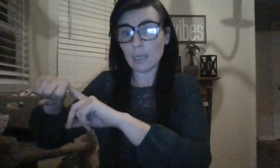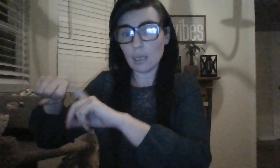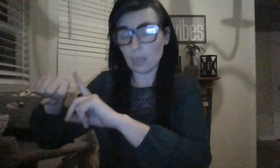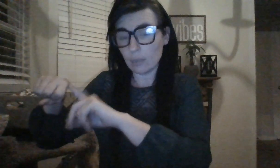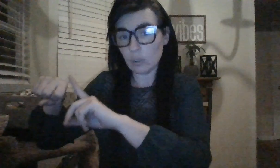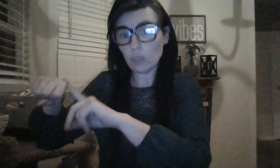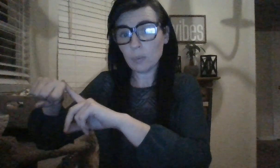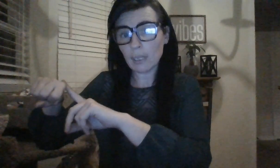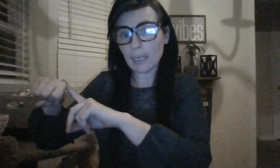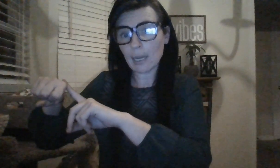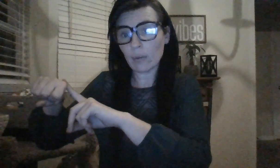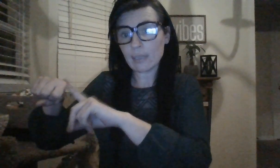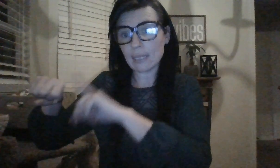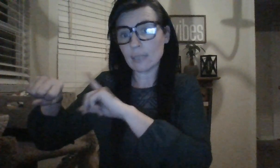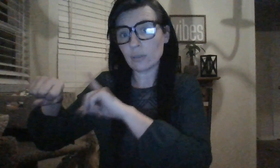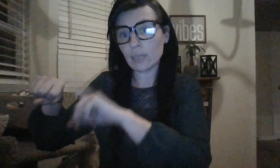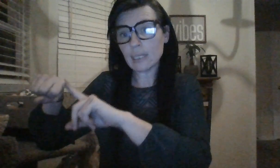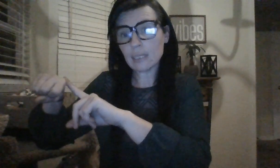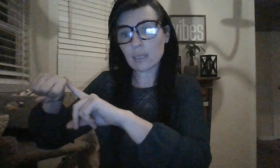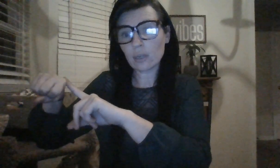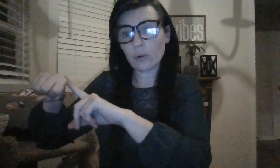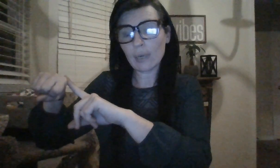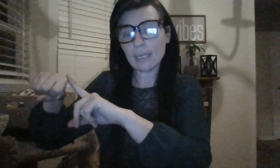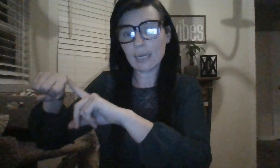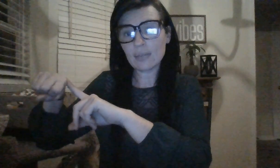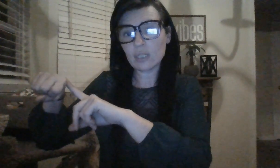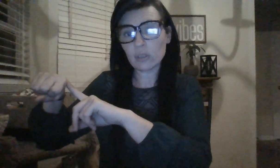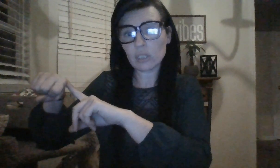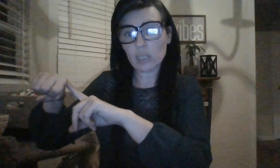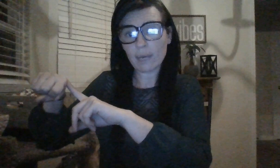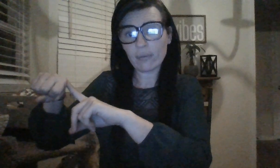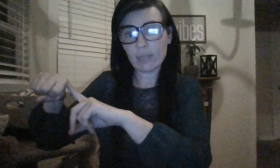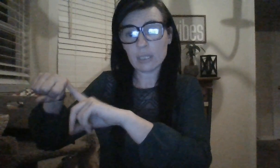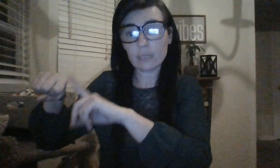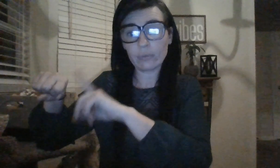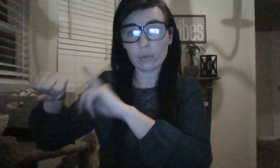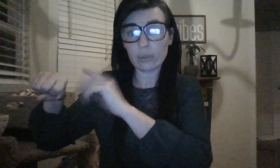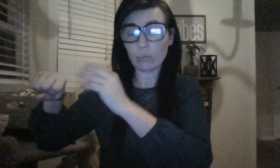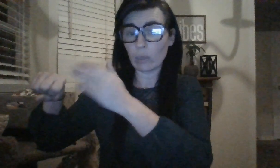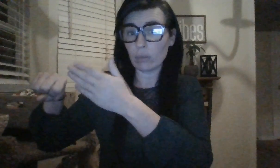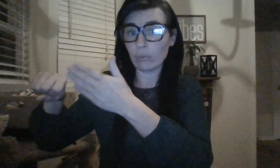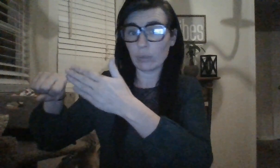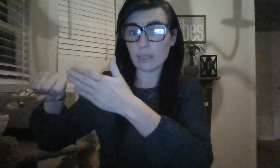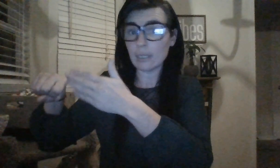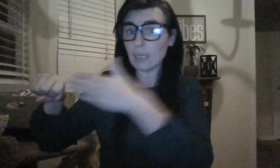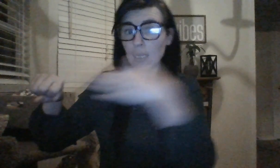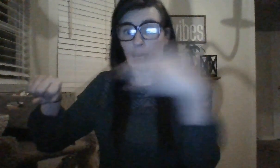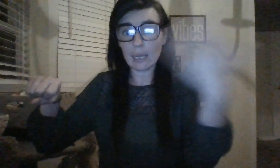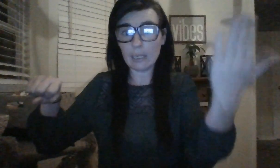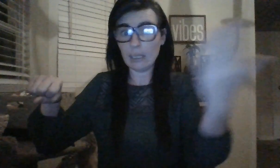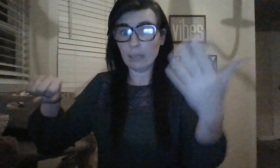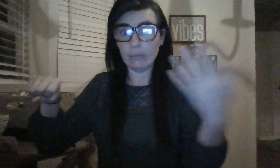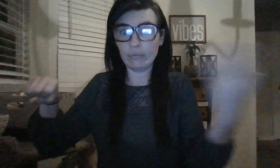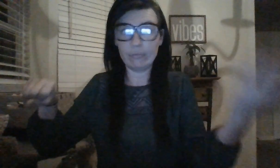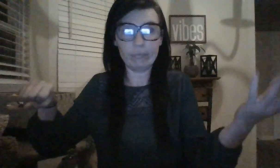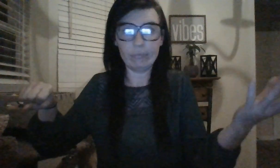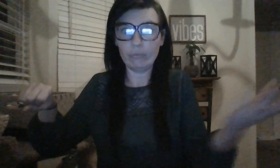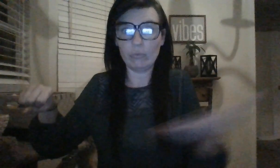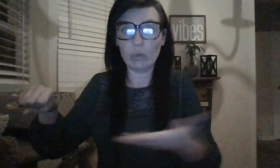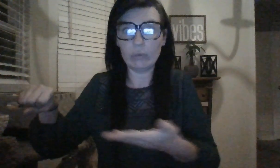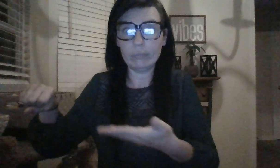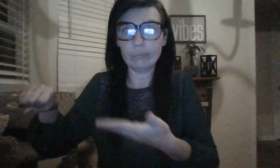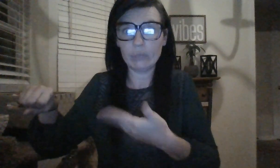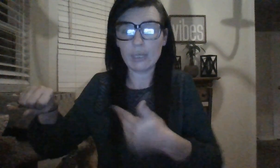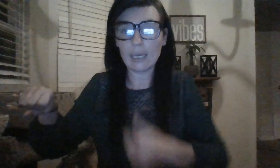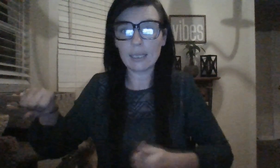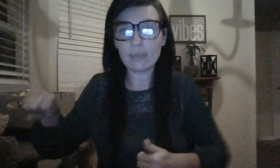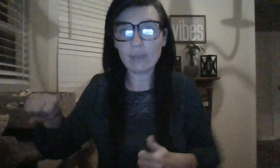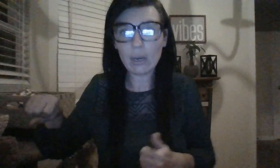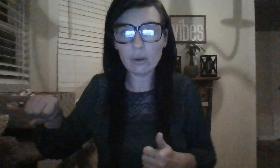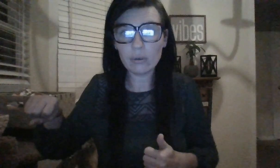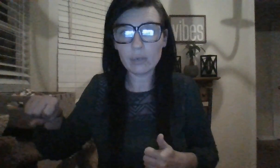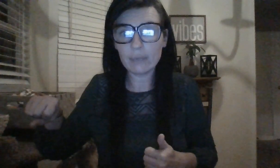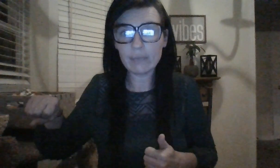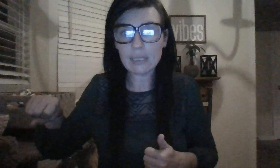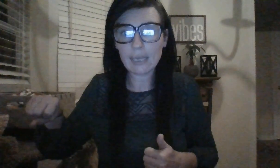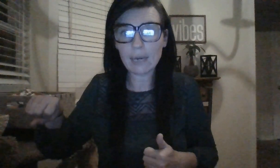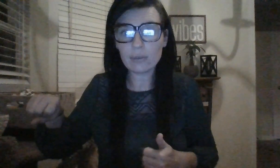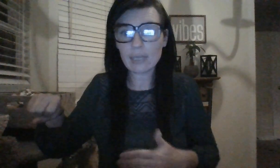So you plug it in, how it resonates. So this is going to create negative series of shame events for, well, for the city. I.E., well, got to get fire investigators